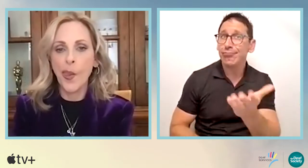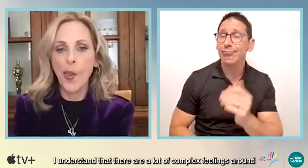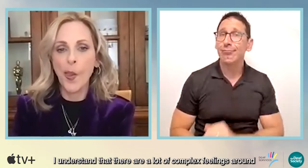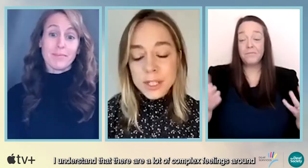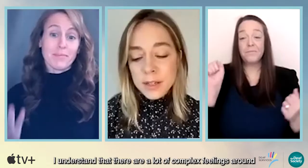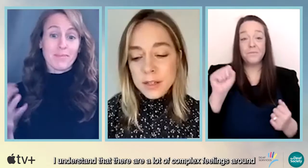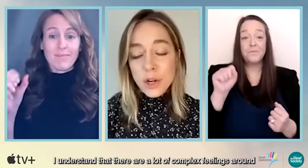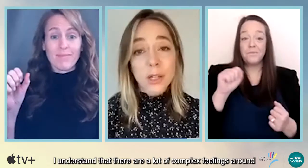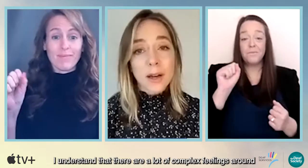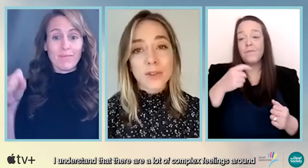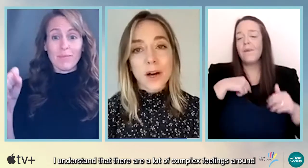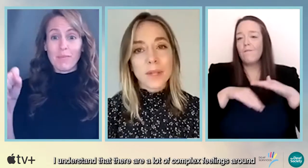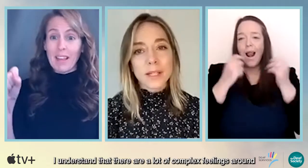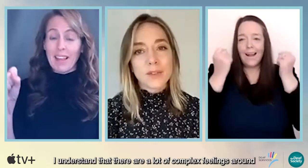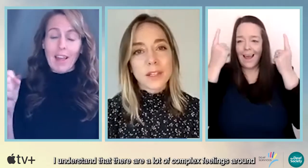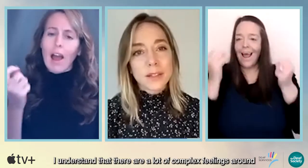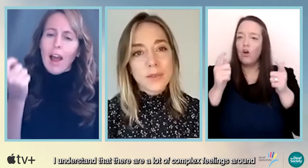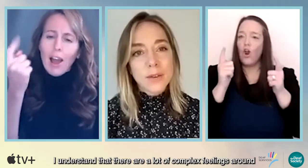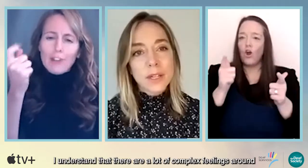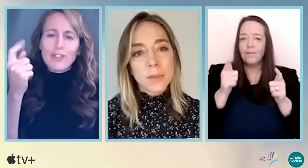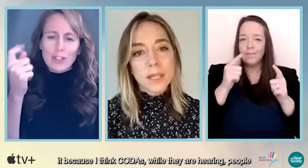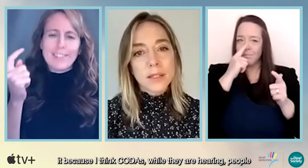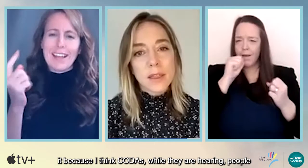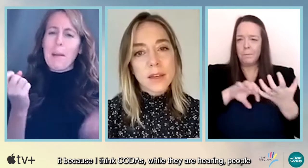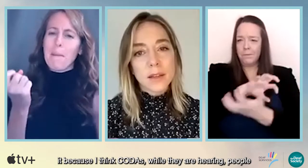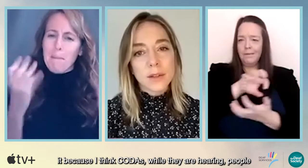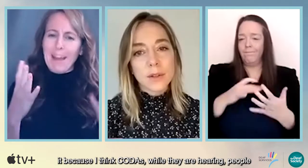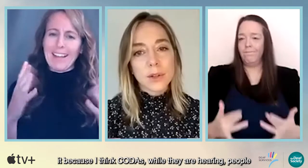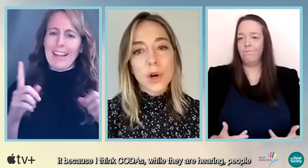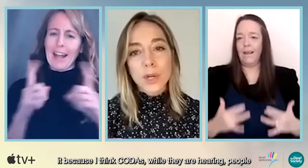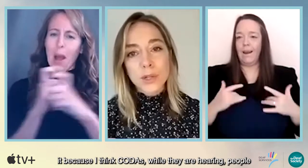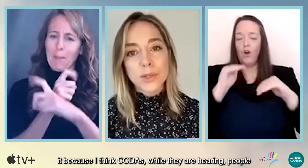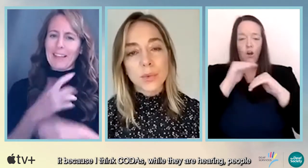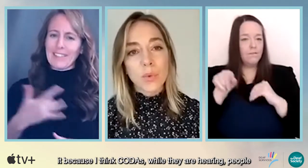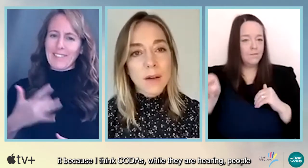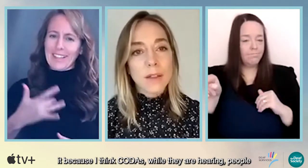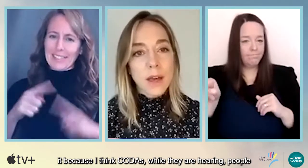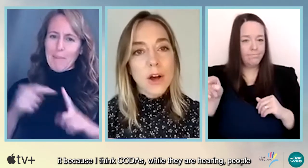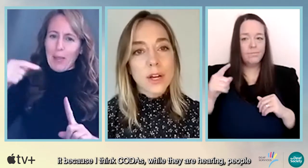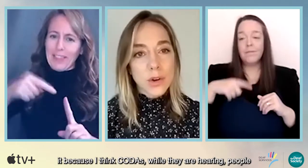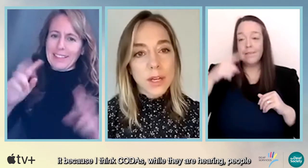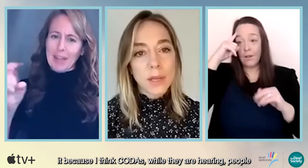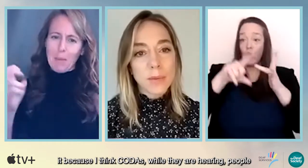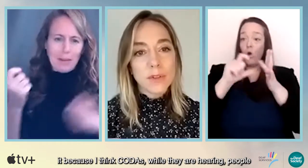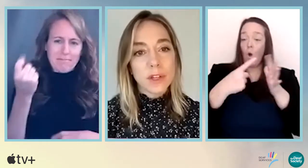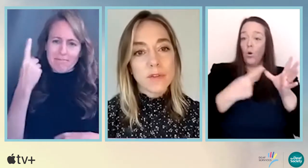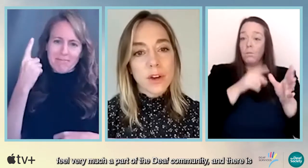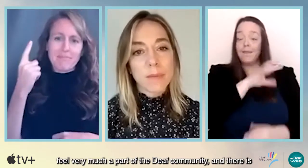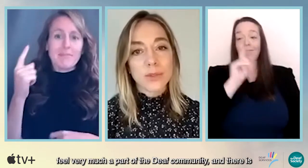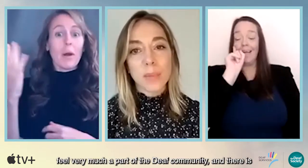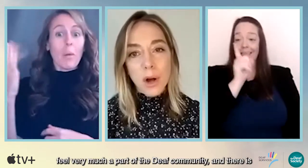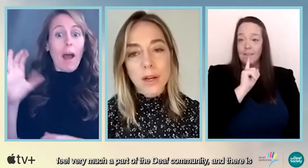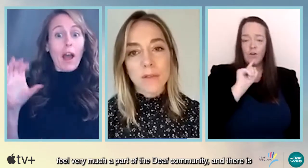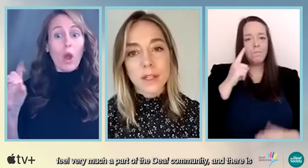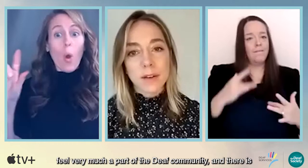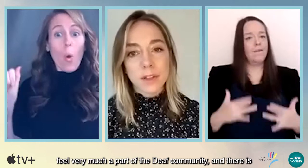I mean, I understand that there are a lot of complex feelings around it, because I think Codas, while they are hearing people, feel very